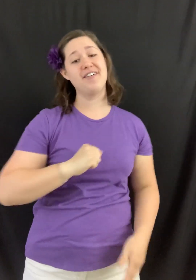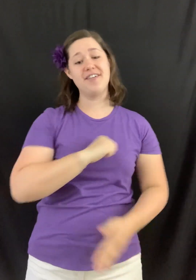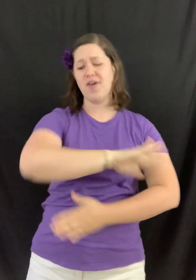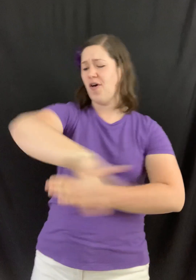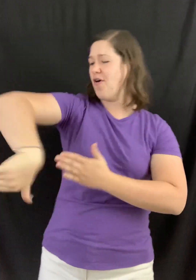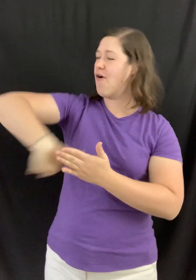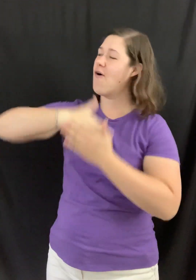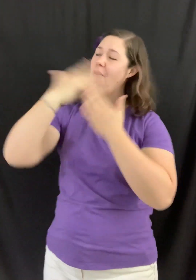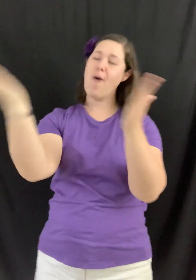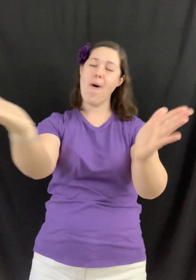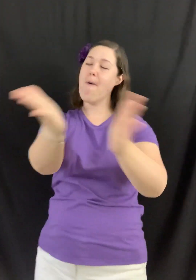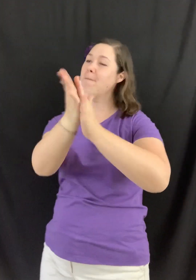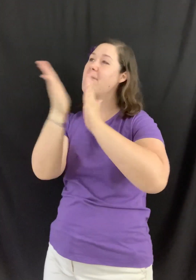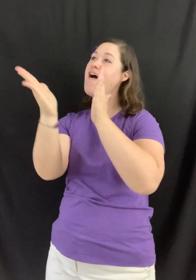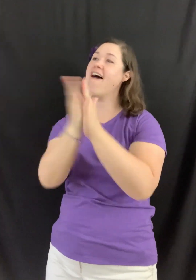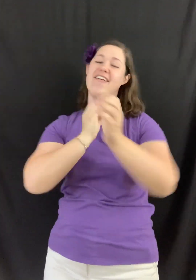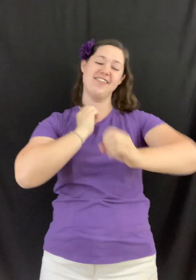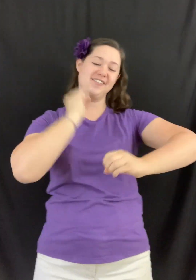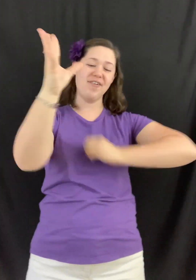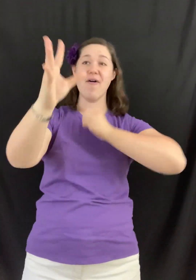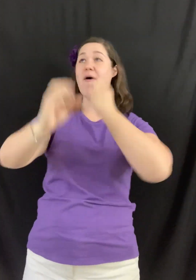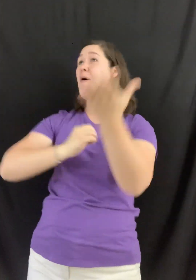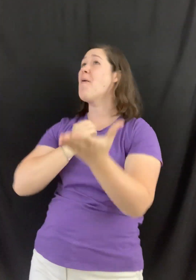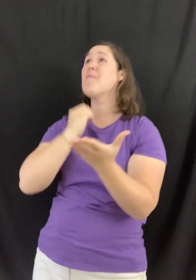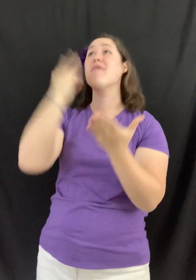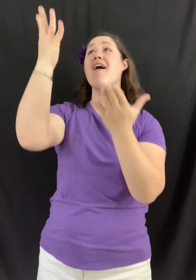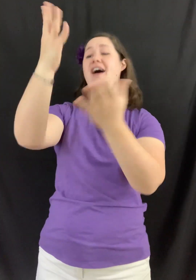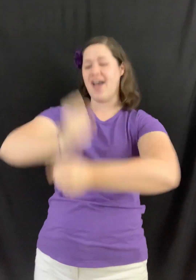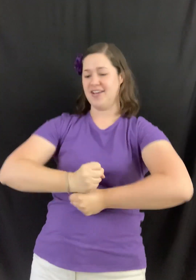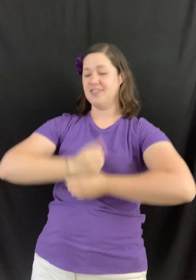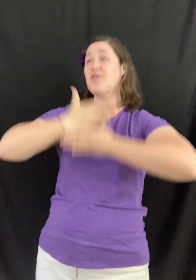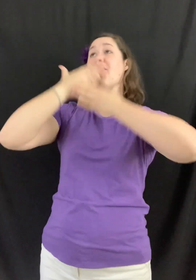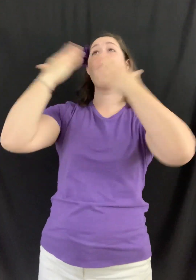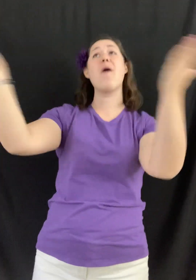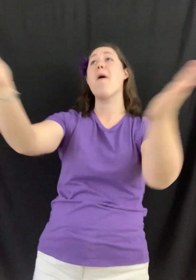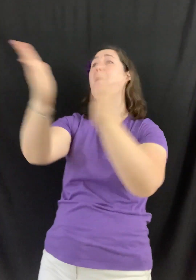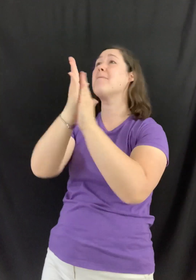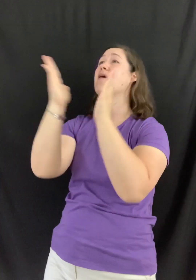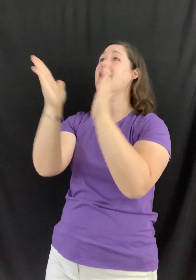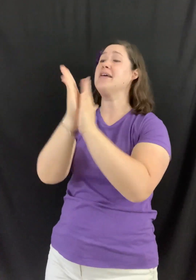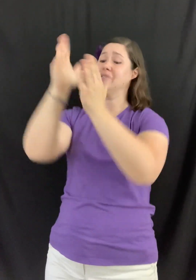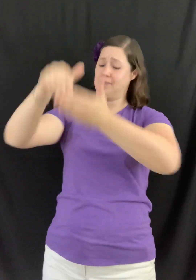Always, always always and forever